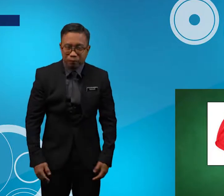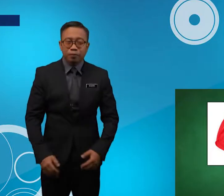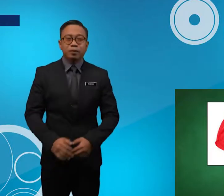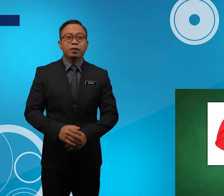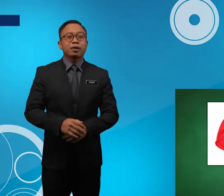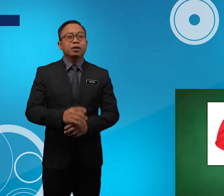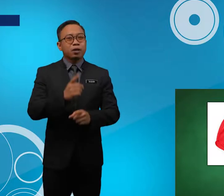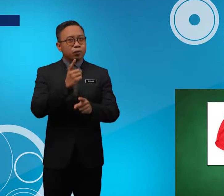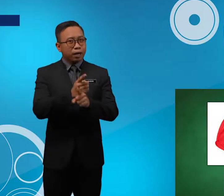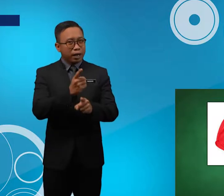Correct